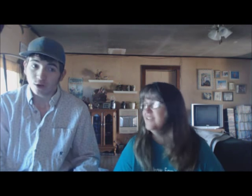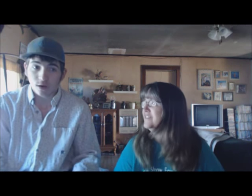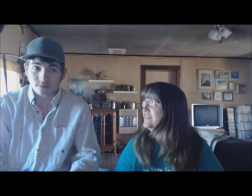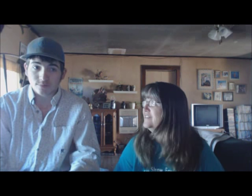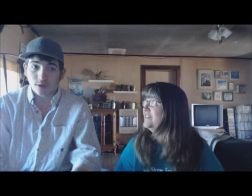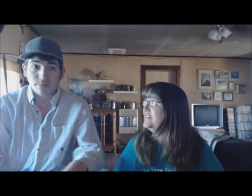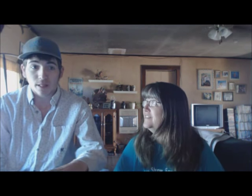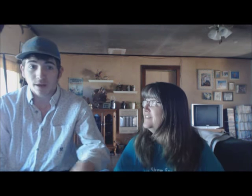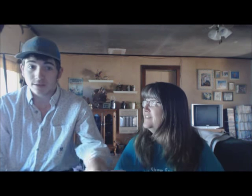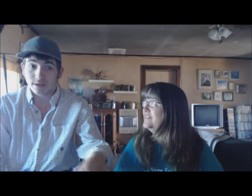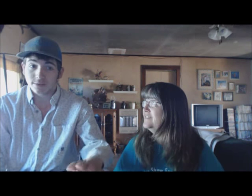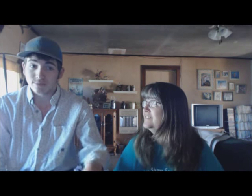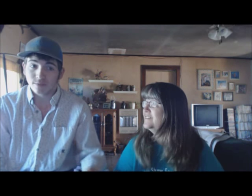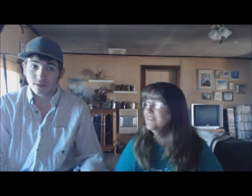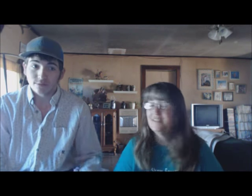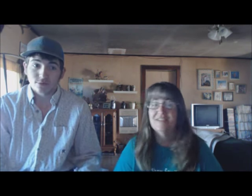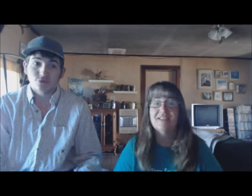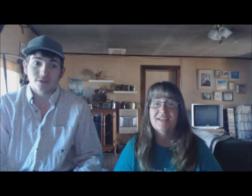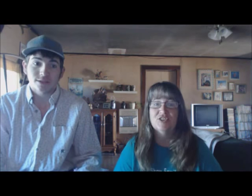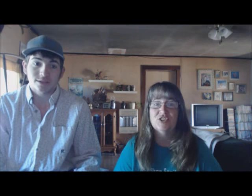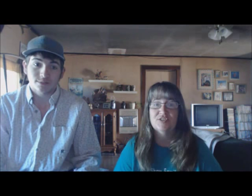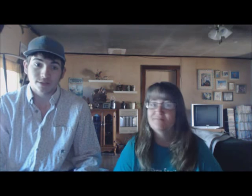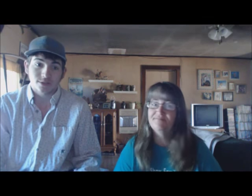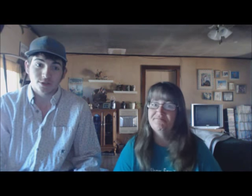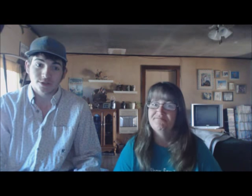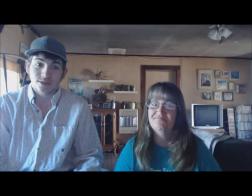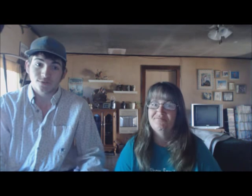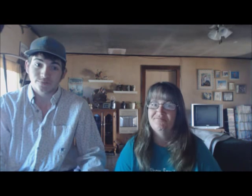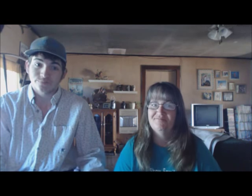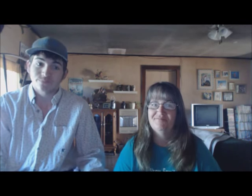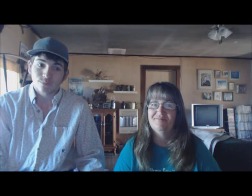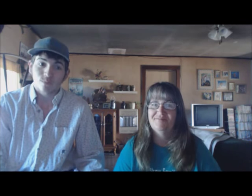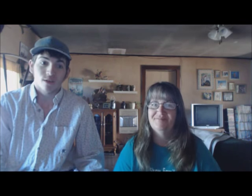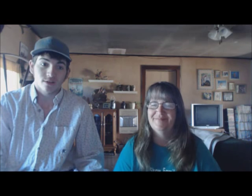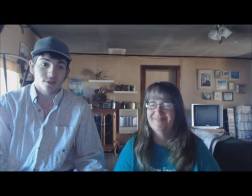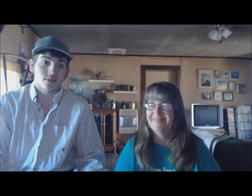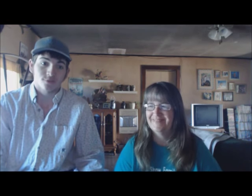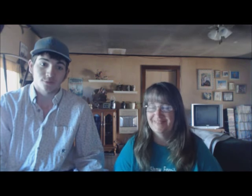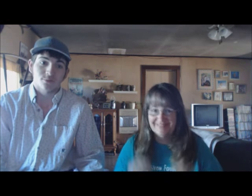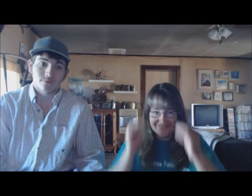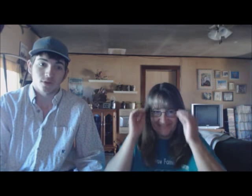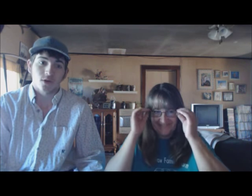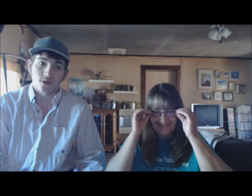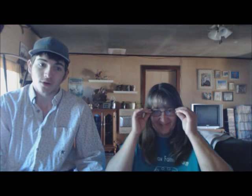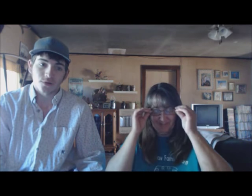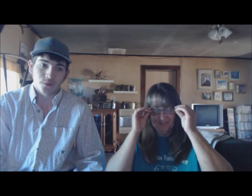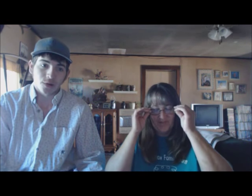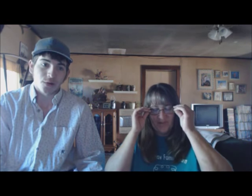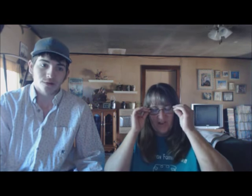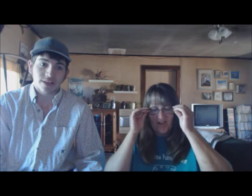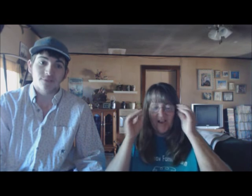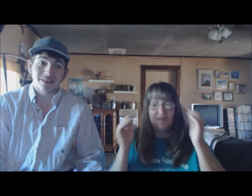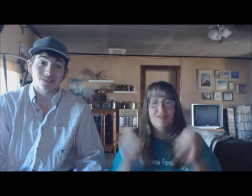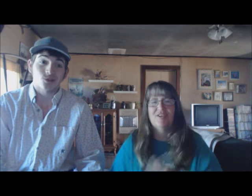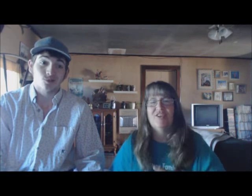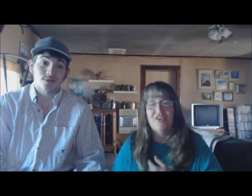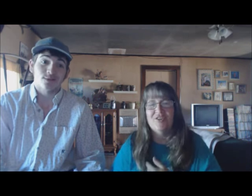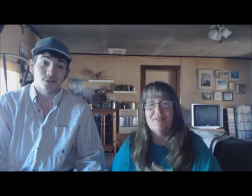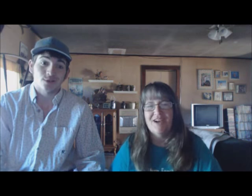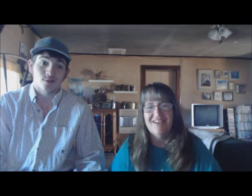They're awesome. Top of the line, guys. Sketchers. need to get some of these yourself. They're comfortable. Mm-hmm. They think it's cool. when